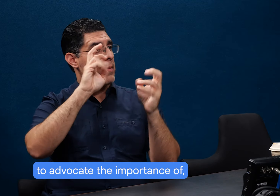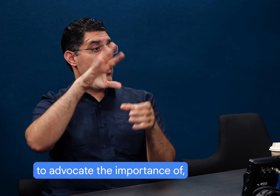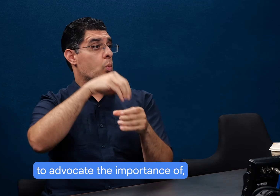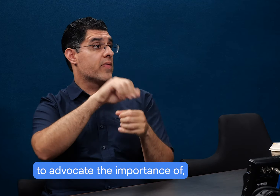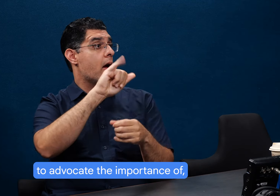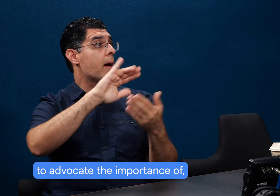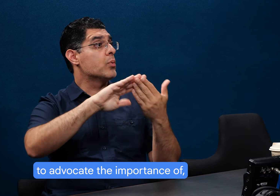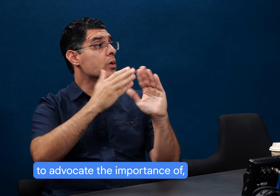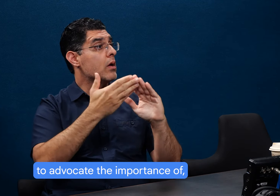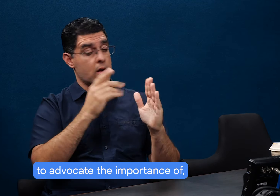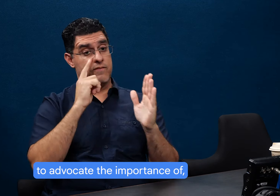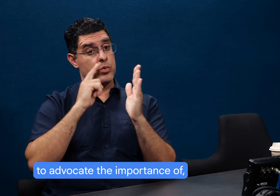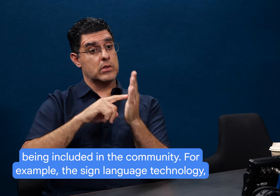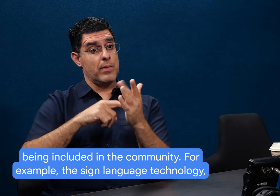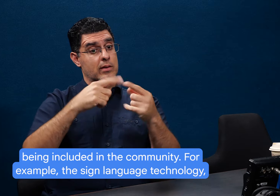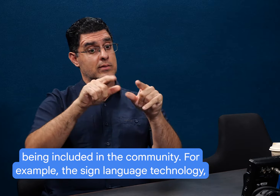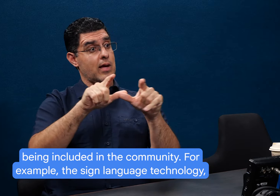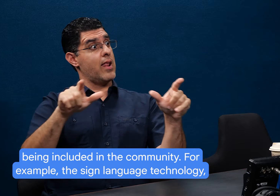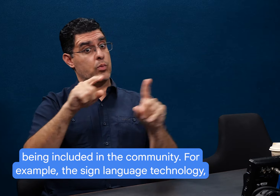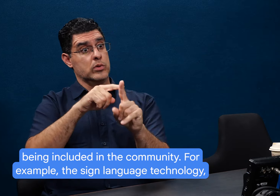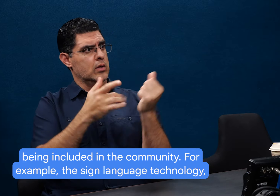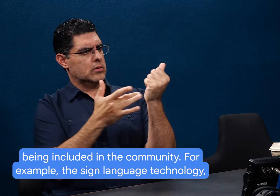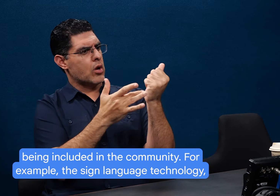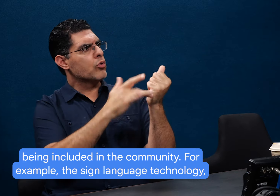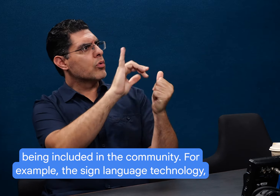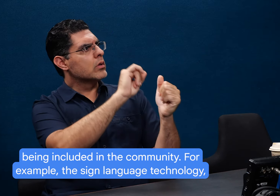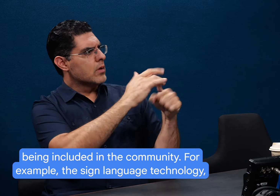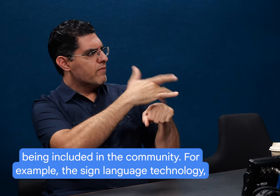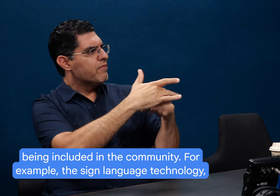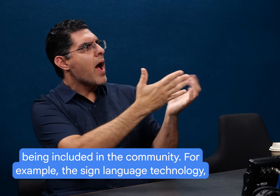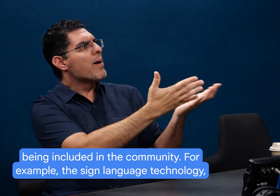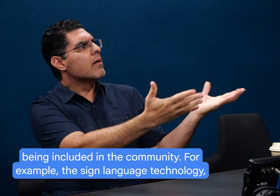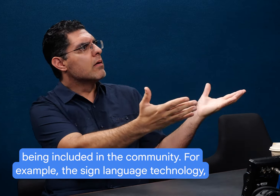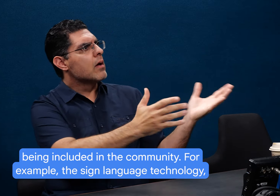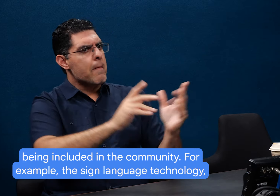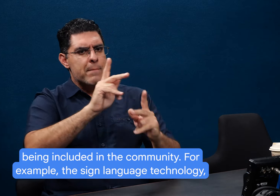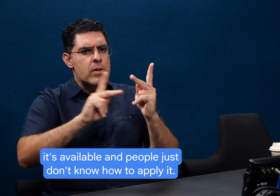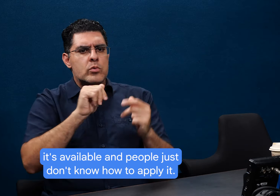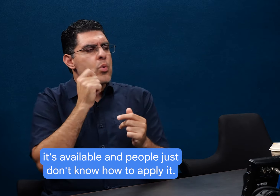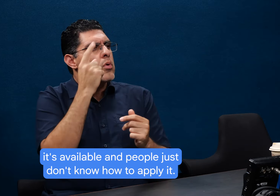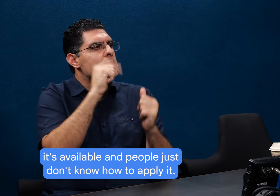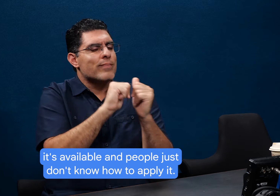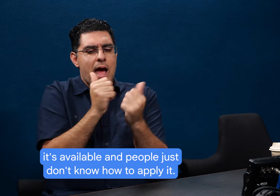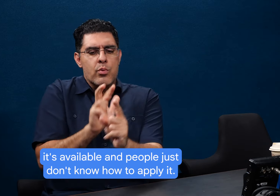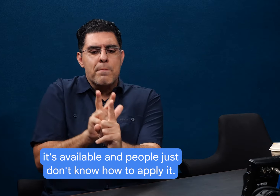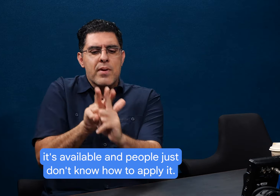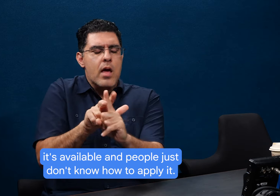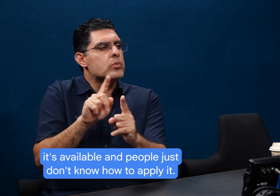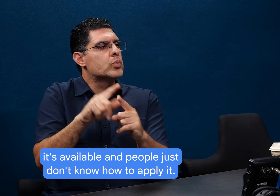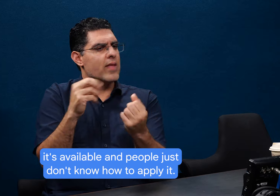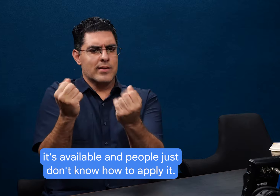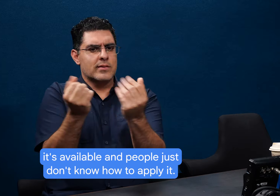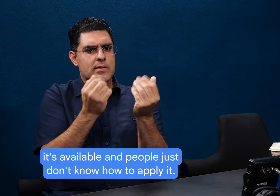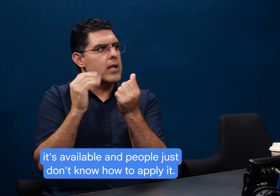to advocate the importance of, uh, being included in the community. For example, the sign language technology, it's available and people